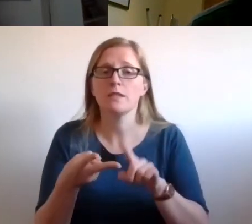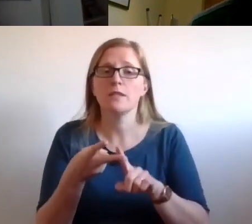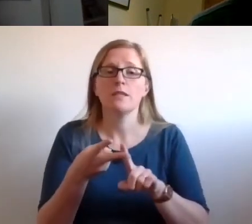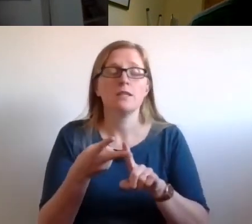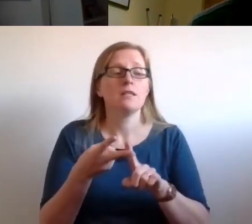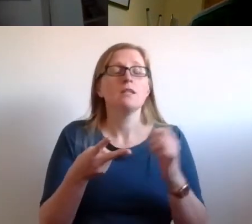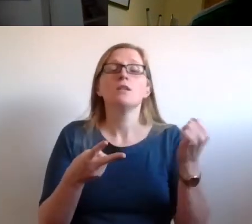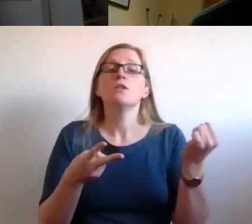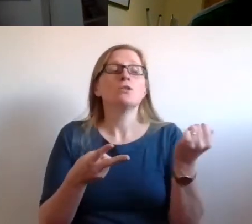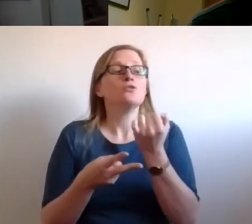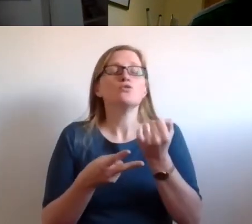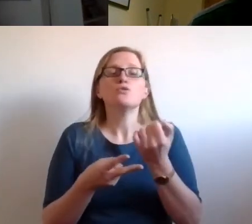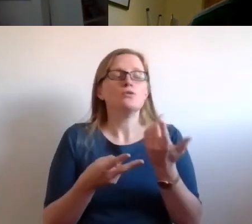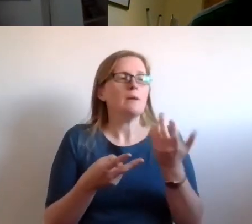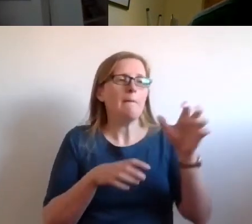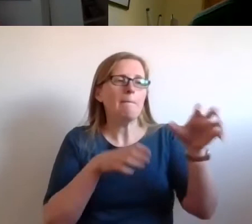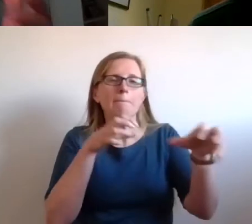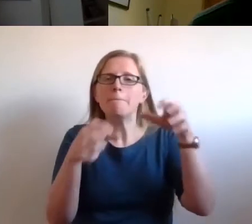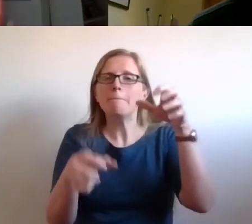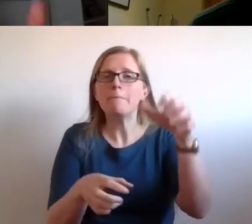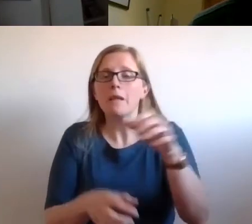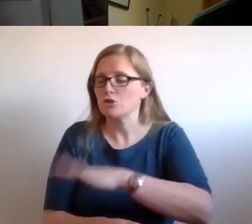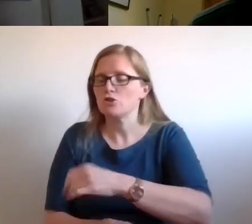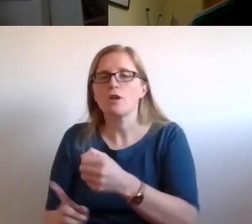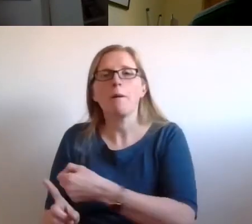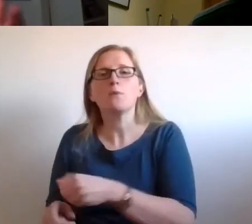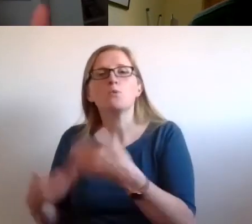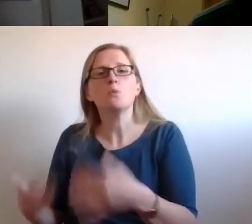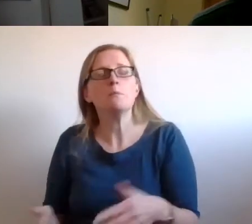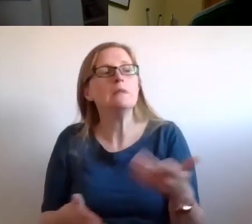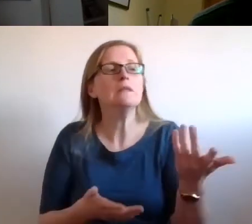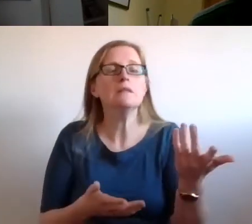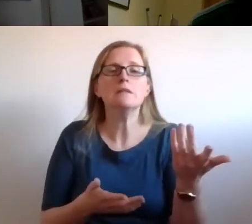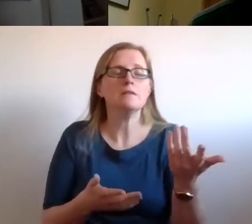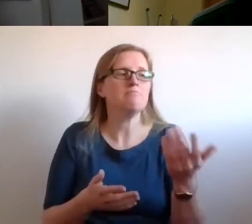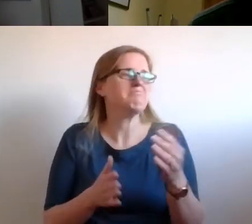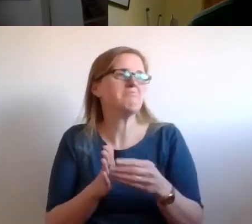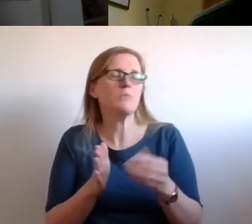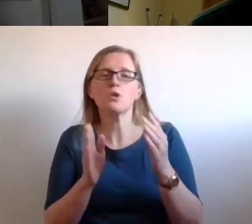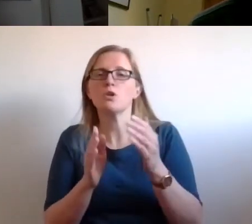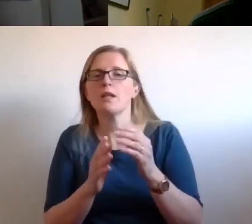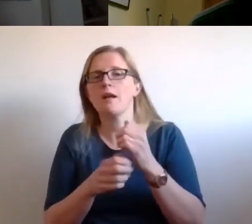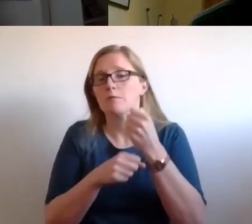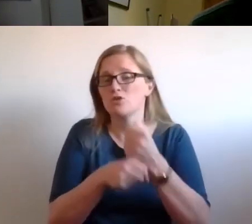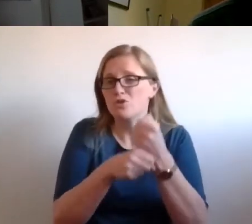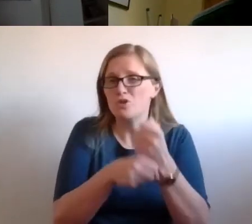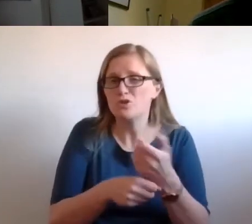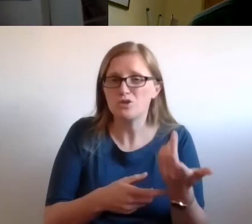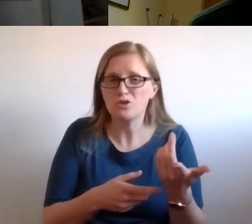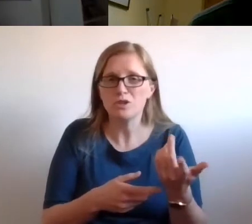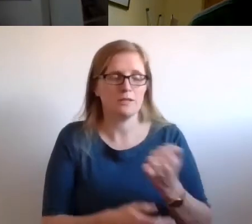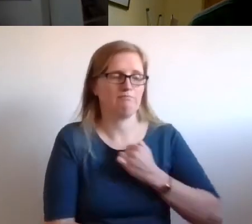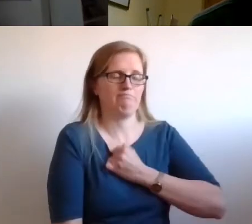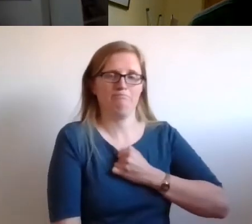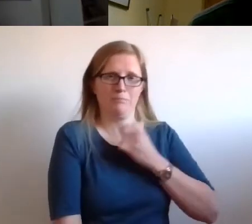without being held legally liable for doing that, but to acknowledge what had happened and learn the lessons. There should be a national